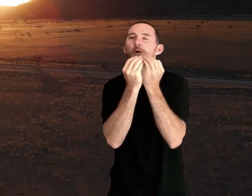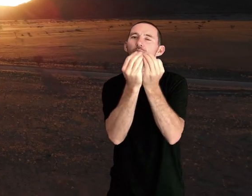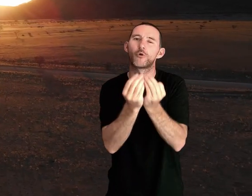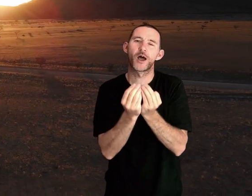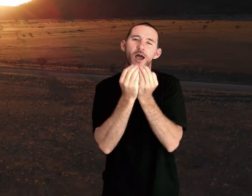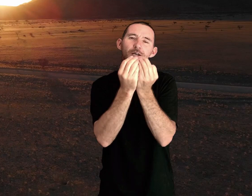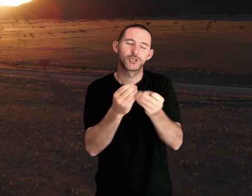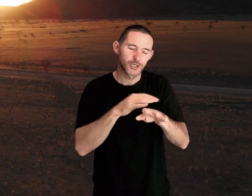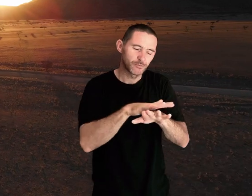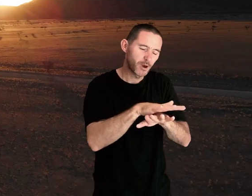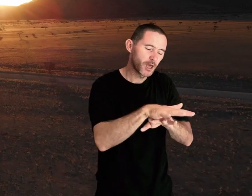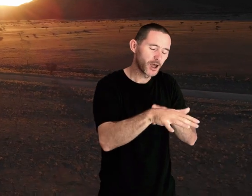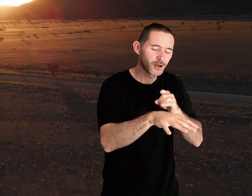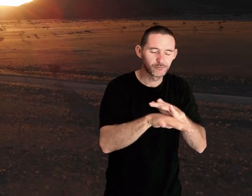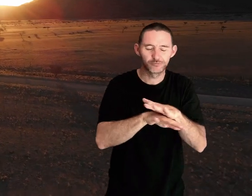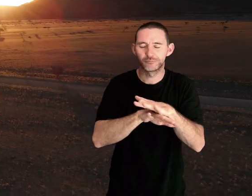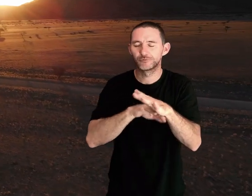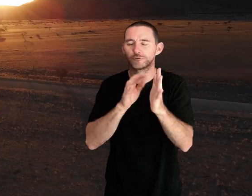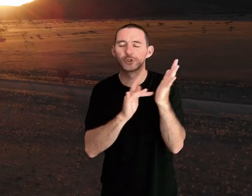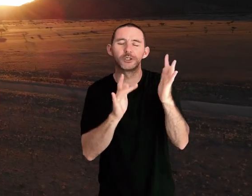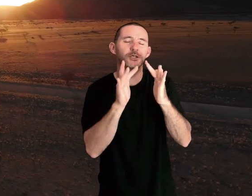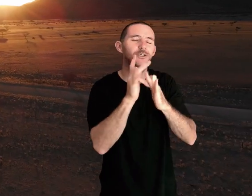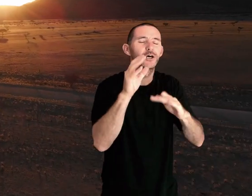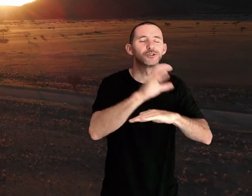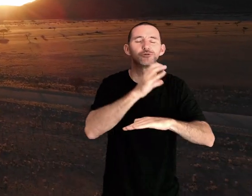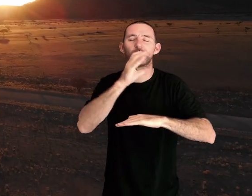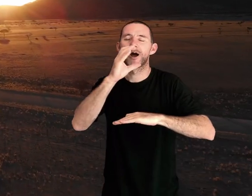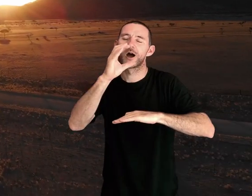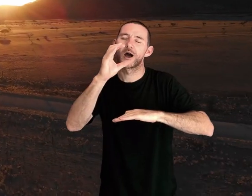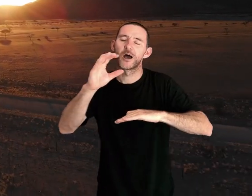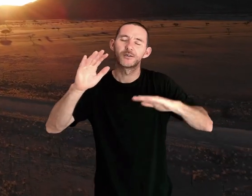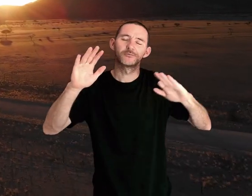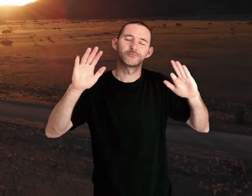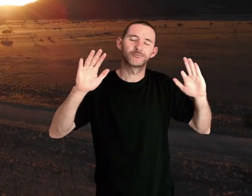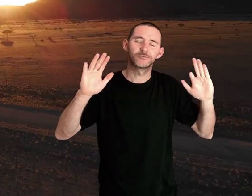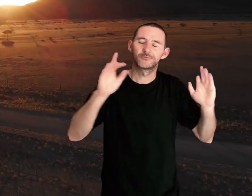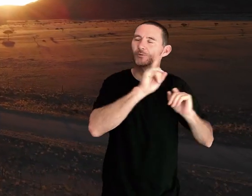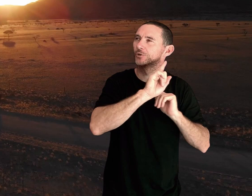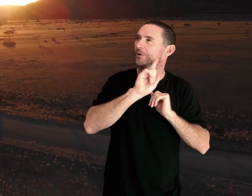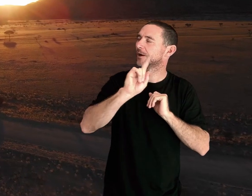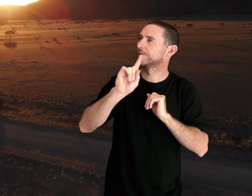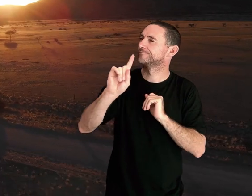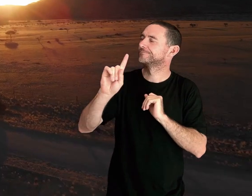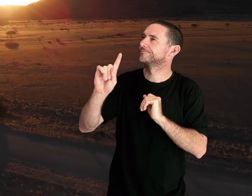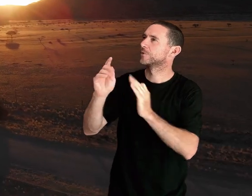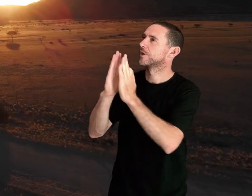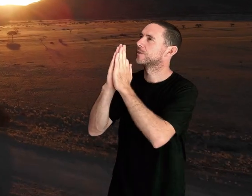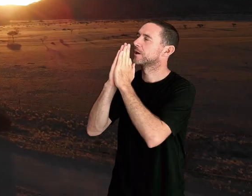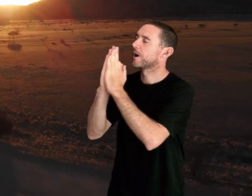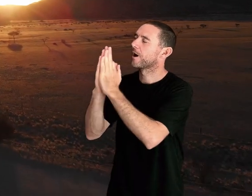The precious blood of Jesus Christ Oh, come to